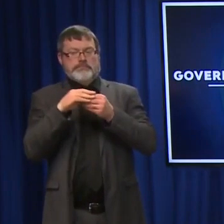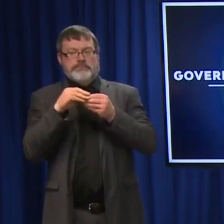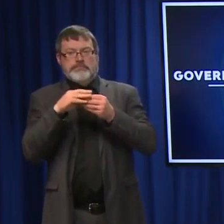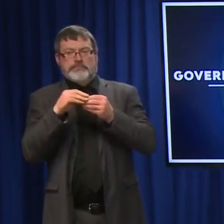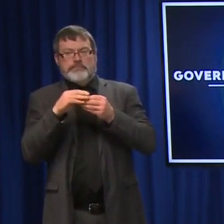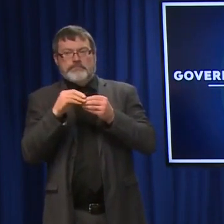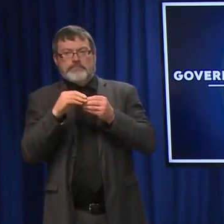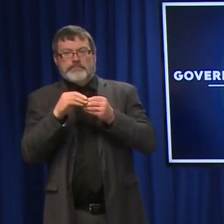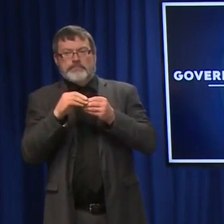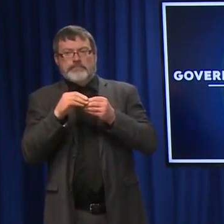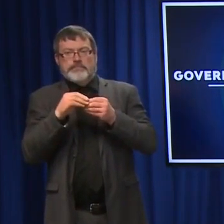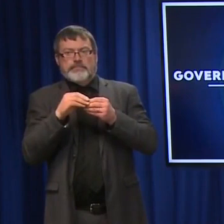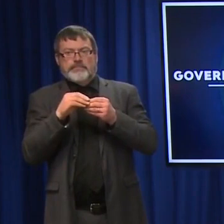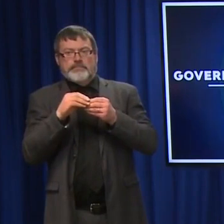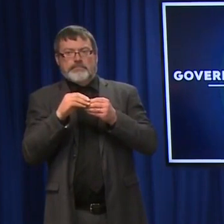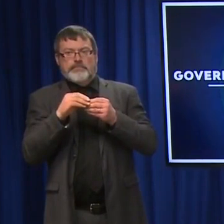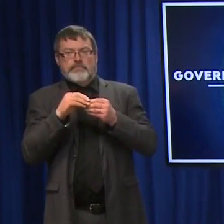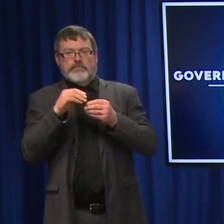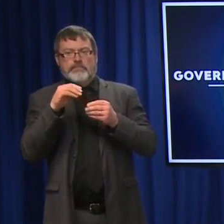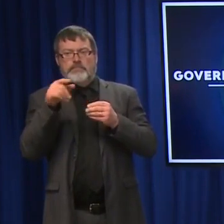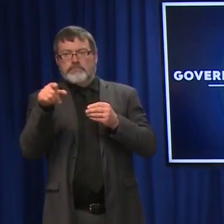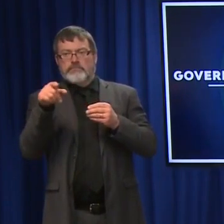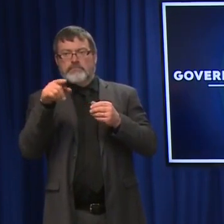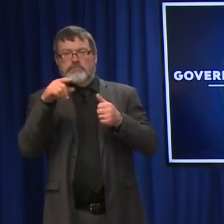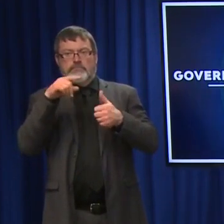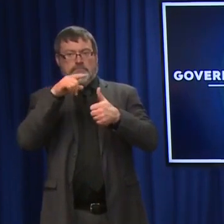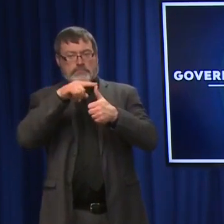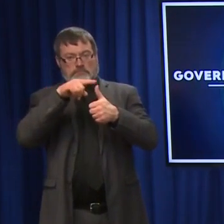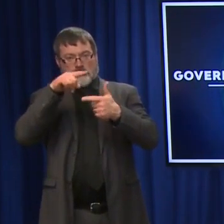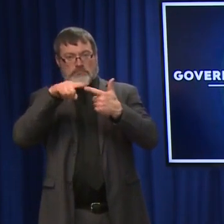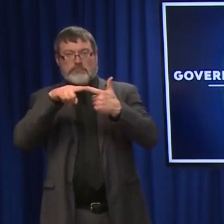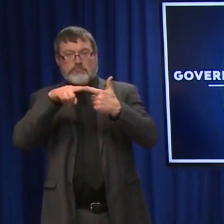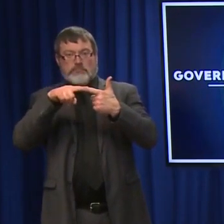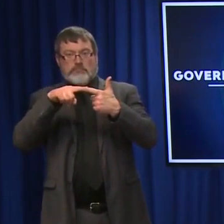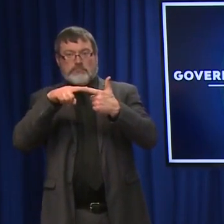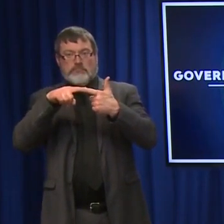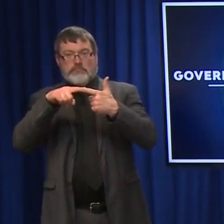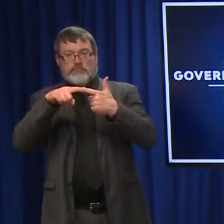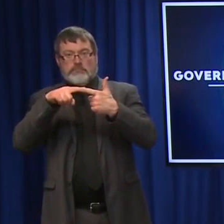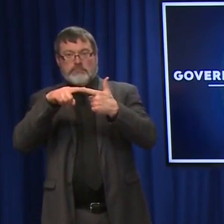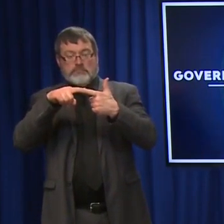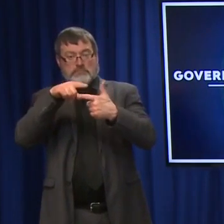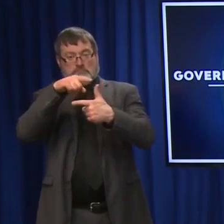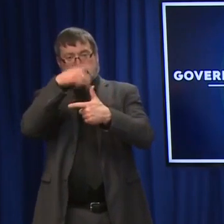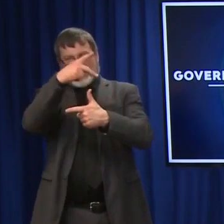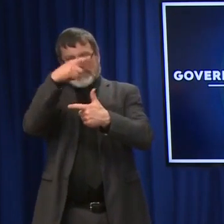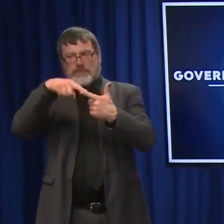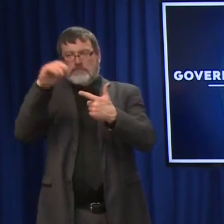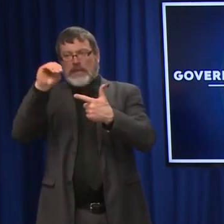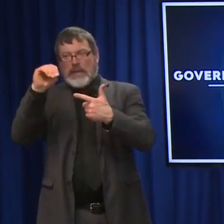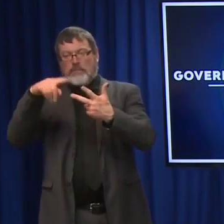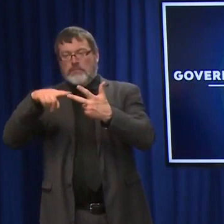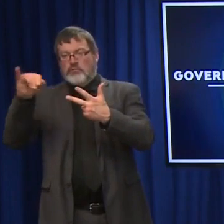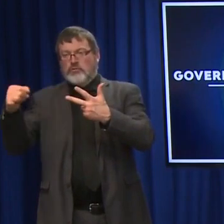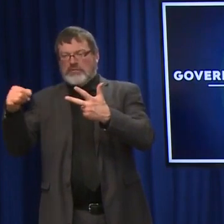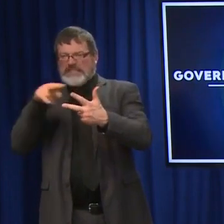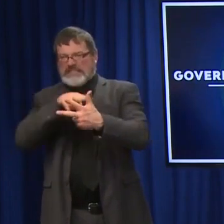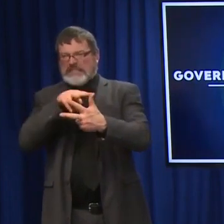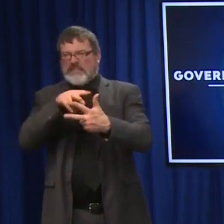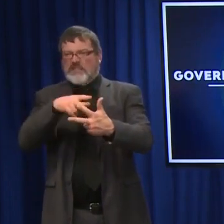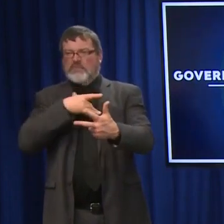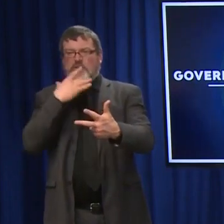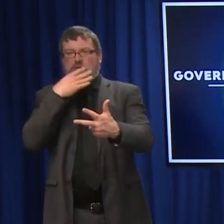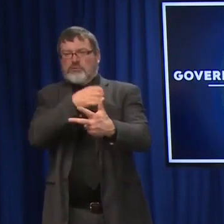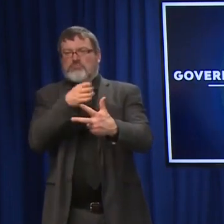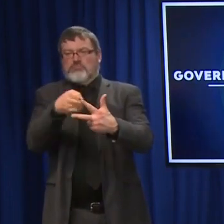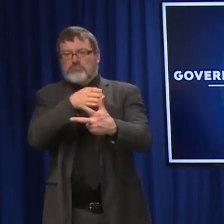Johnson & Johnson vaccine team atop. Health officials have been saying that to be fully vaccinated ideally means having